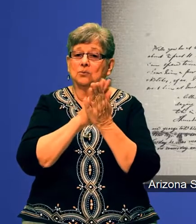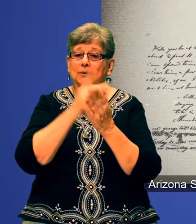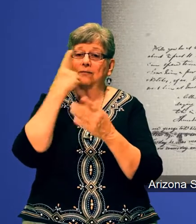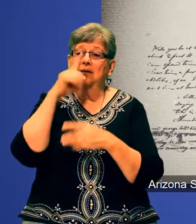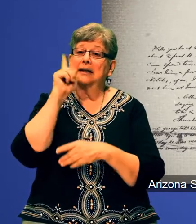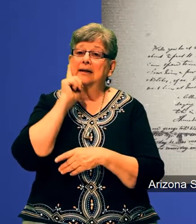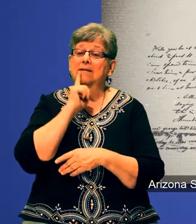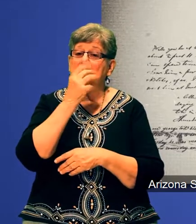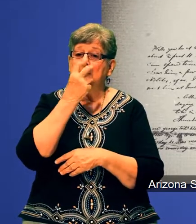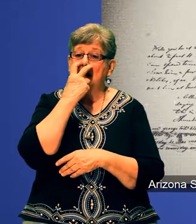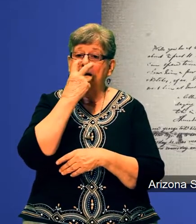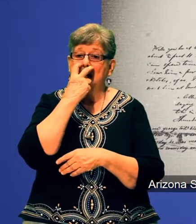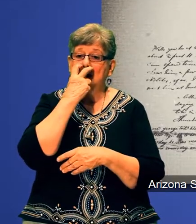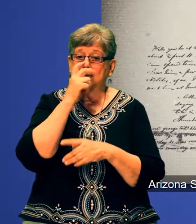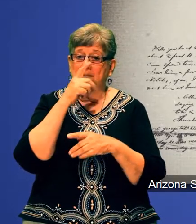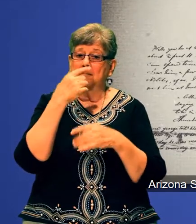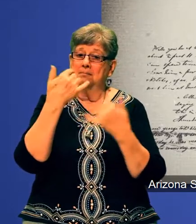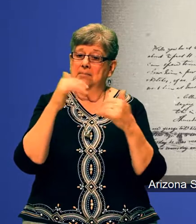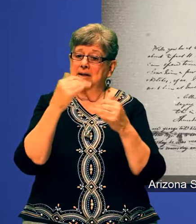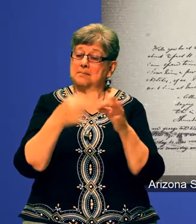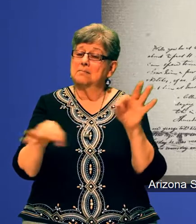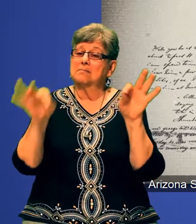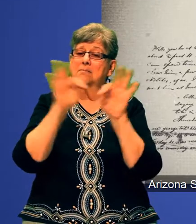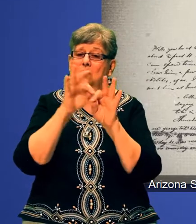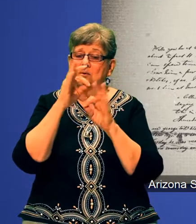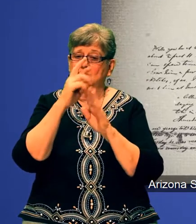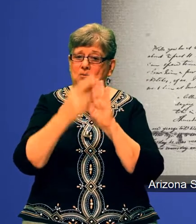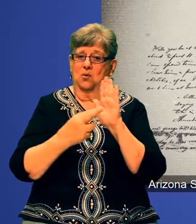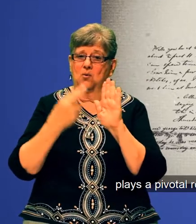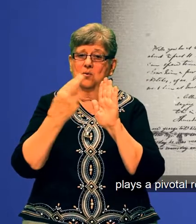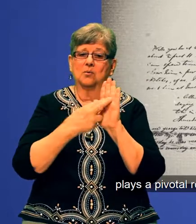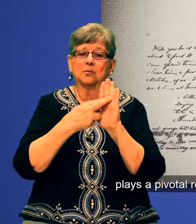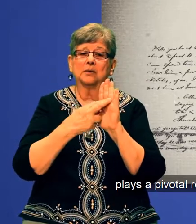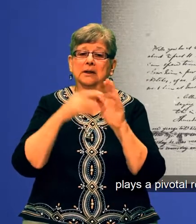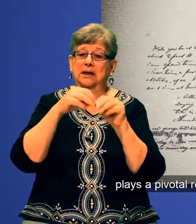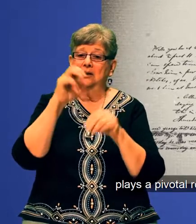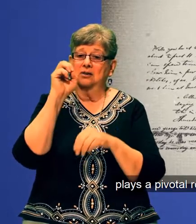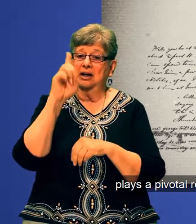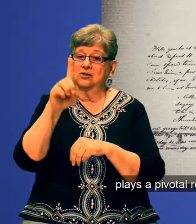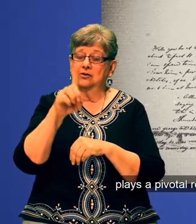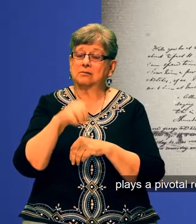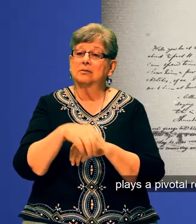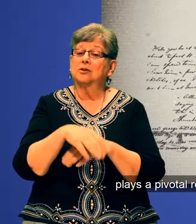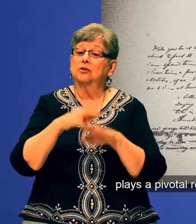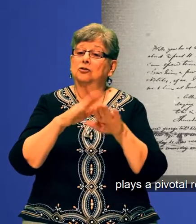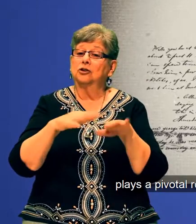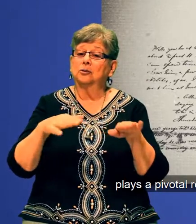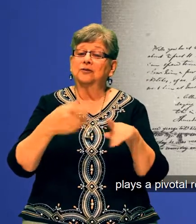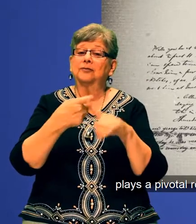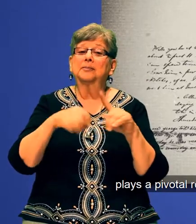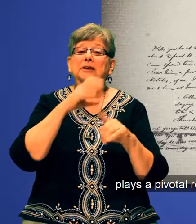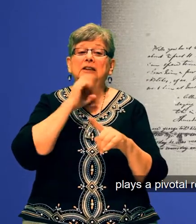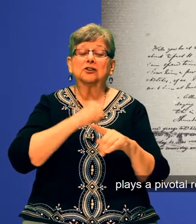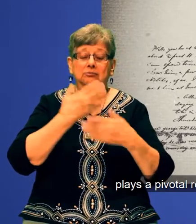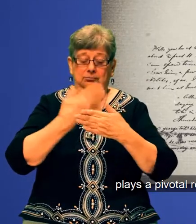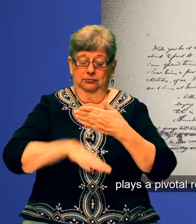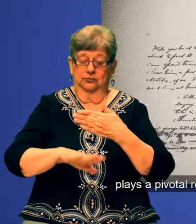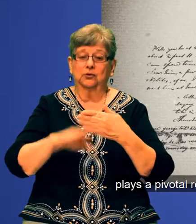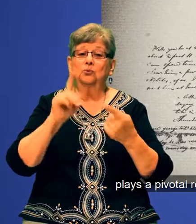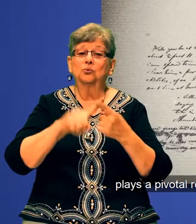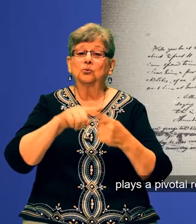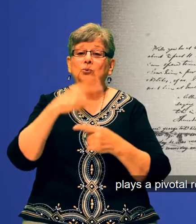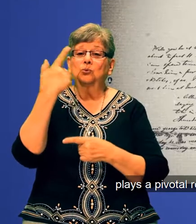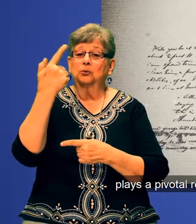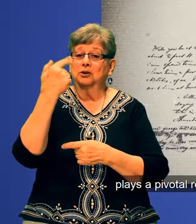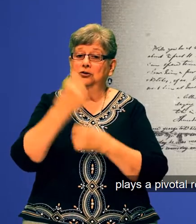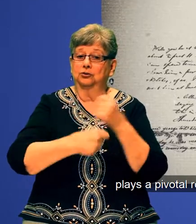Arizona State Schools for the Deaf and the Blind, ASDB, plays a pivotal role in educating children from birth to 21